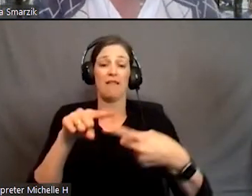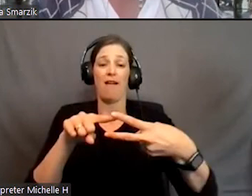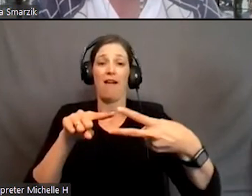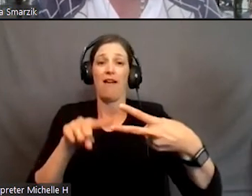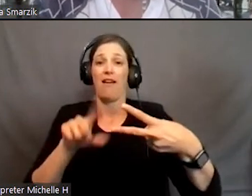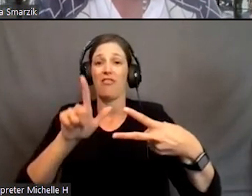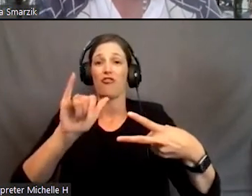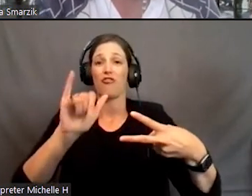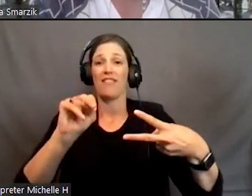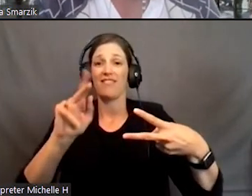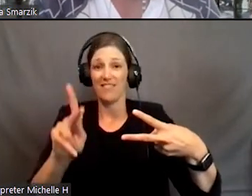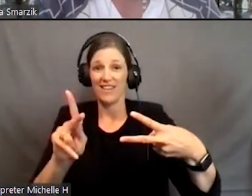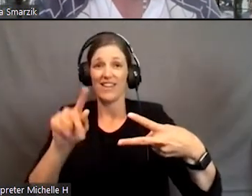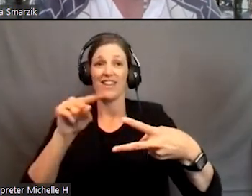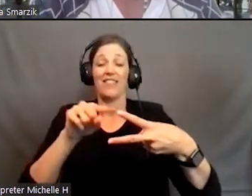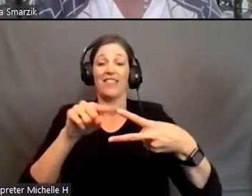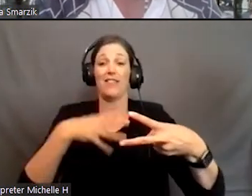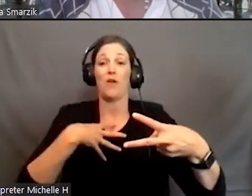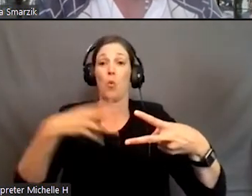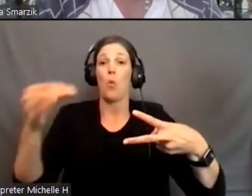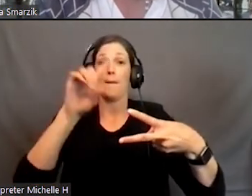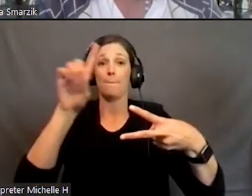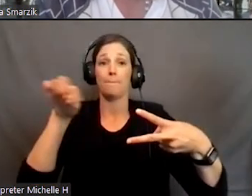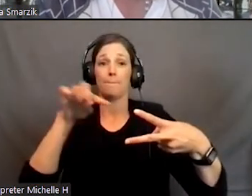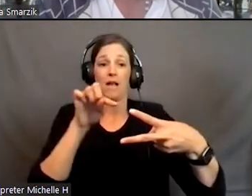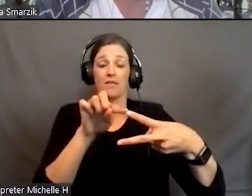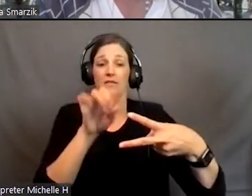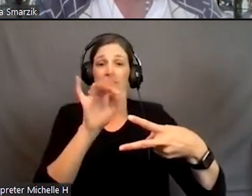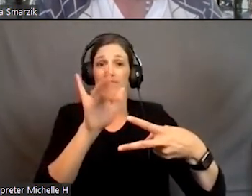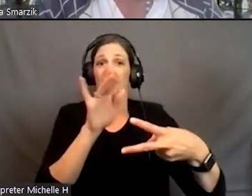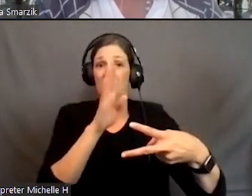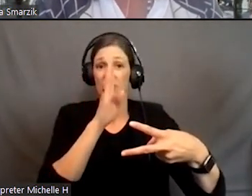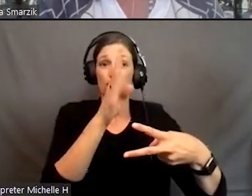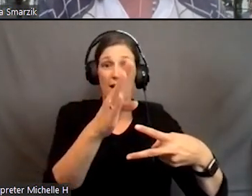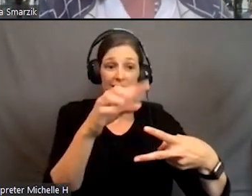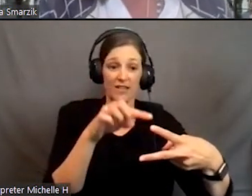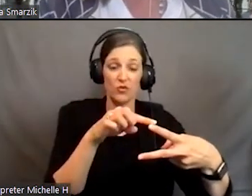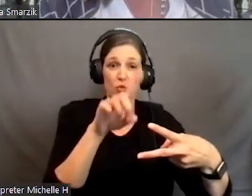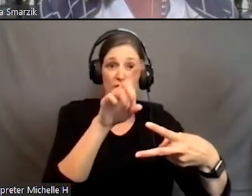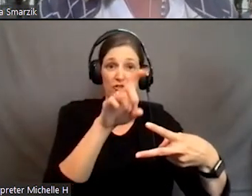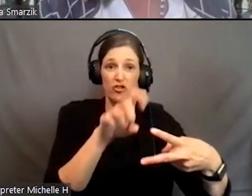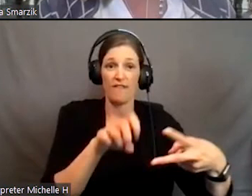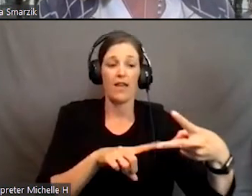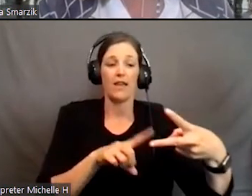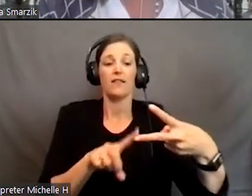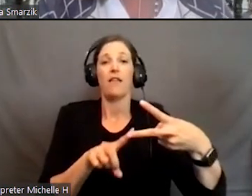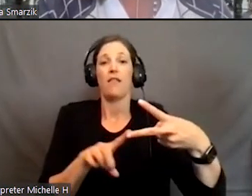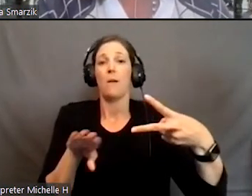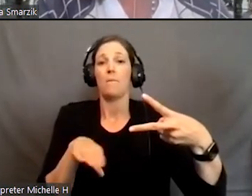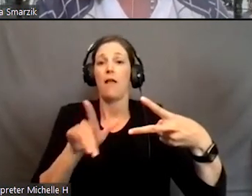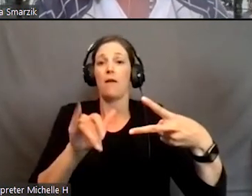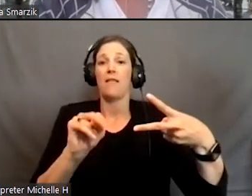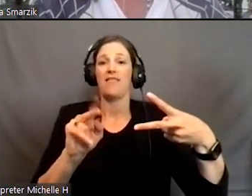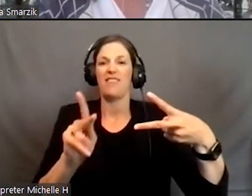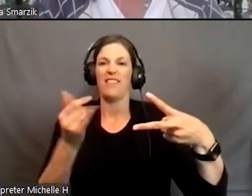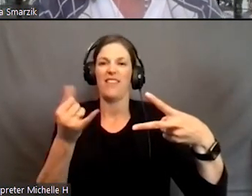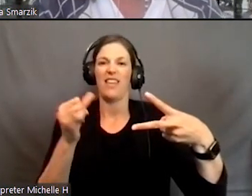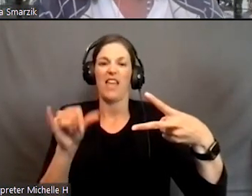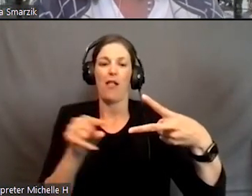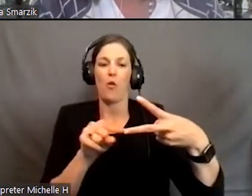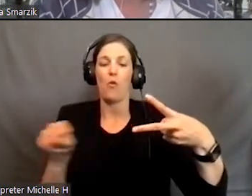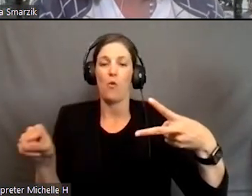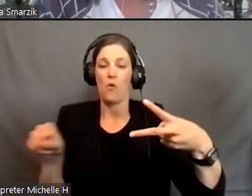one that's in the white box there, that will get you directly to the survey. The one down at the bottom, the austincc